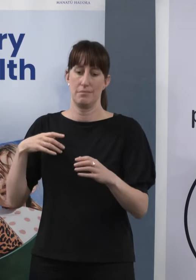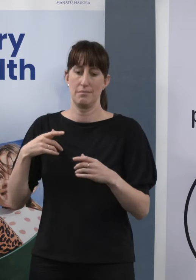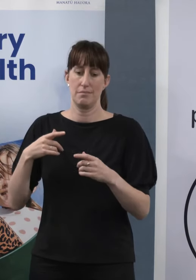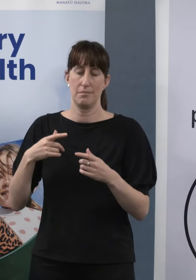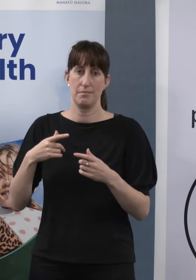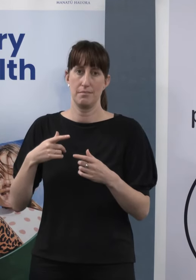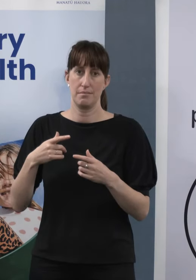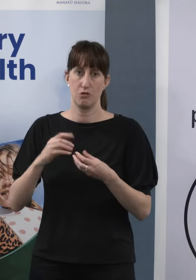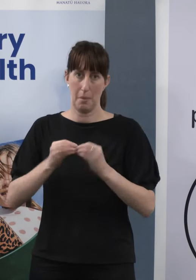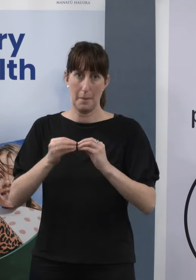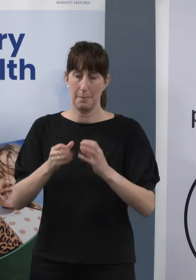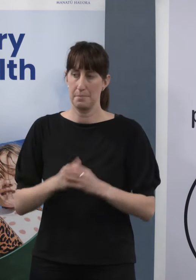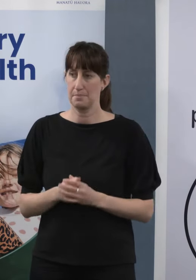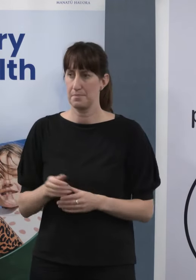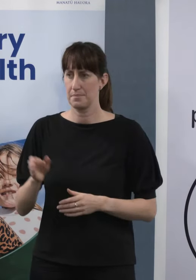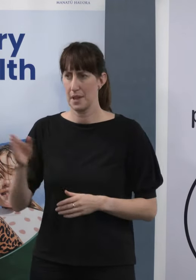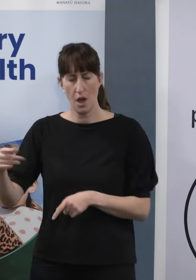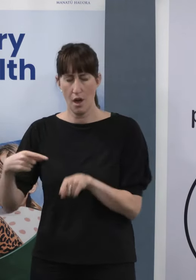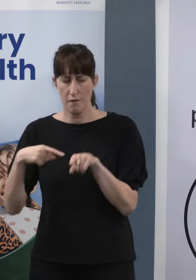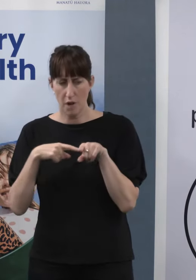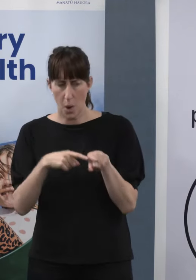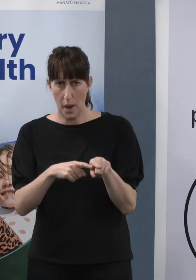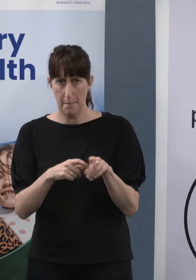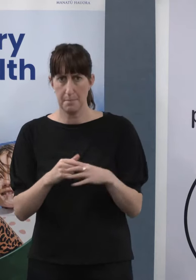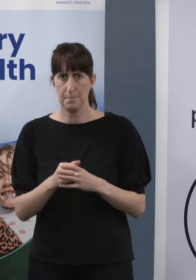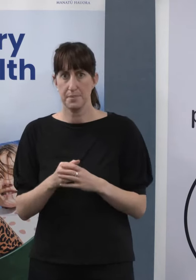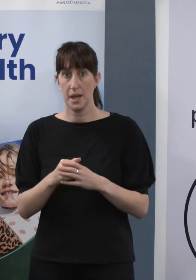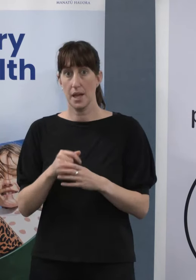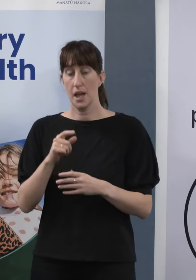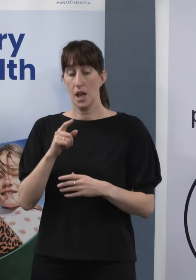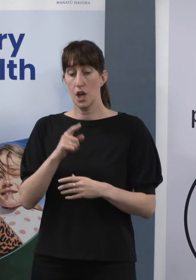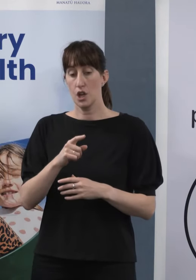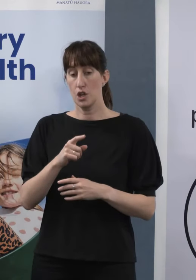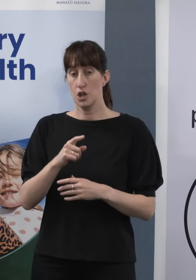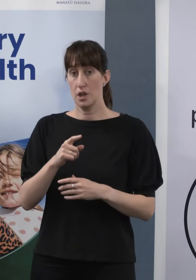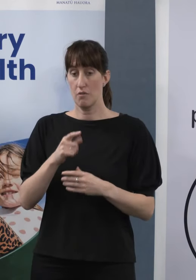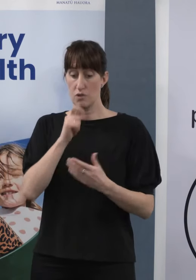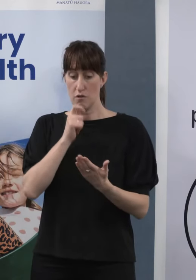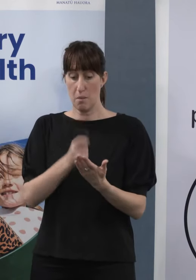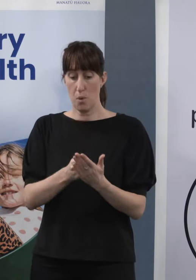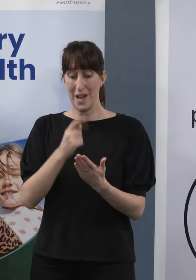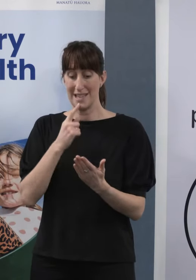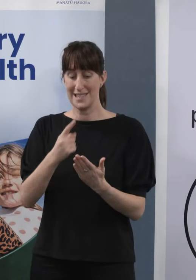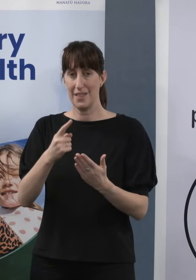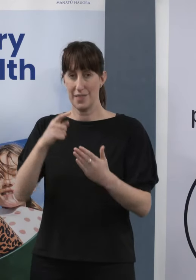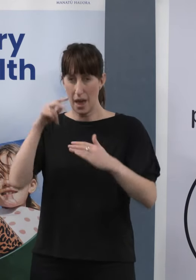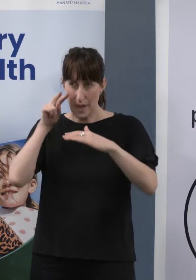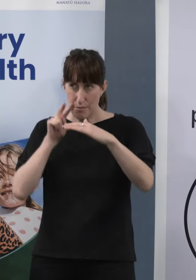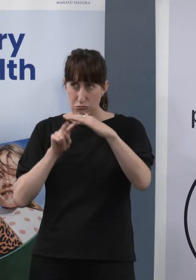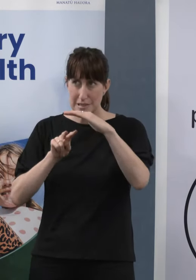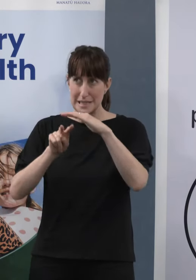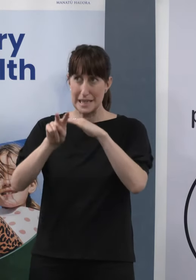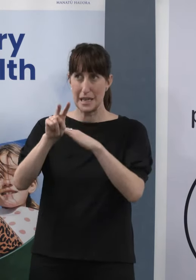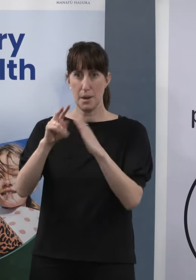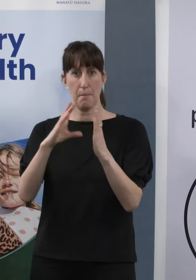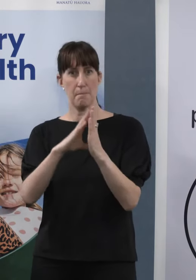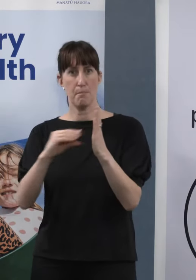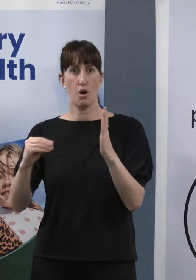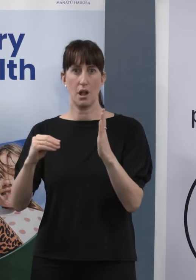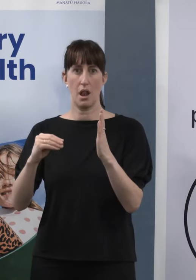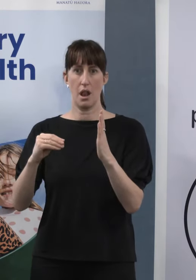Greg, in general, the report says that modelling has predicted there'd be a breakpoint essentially where demanding for testing would